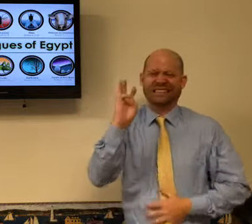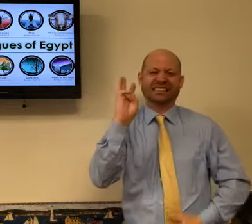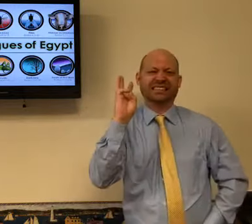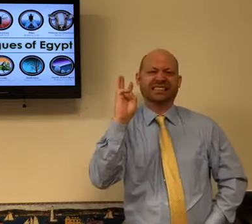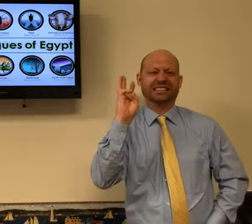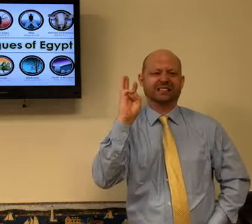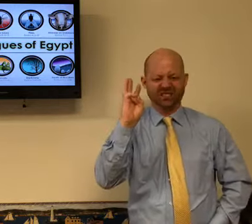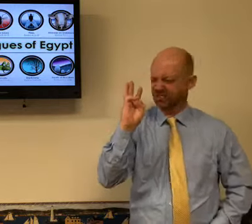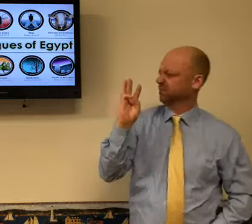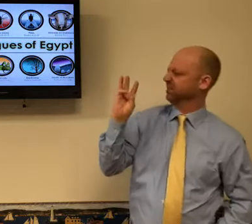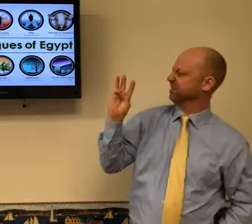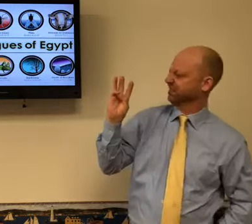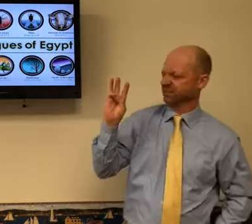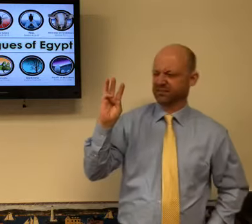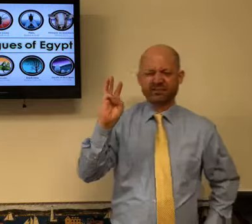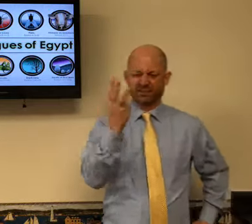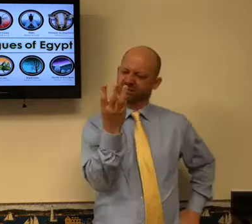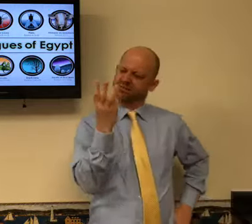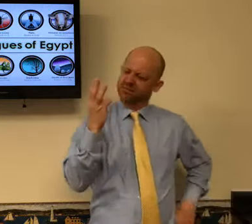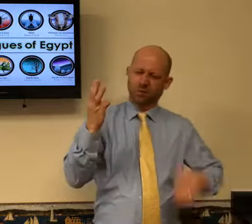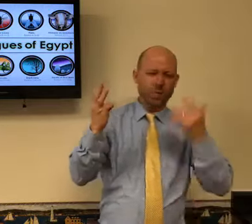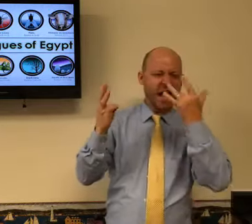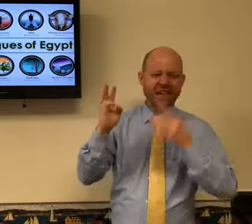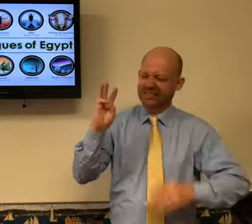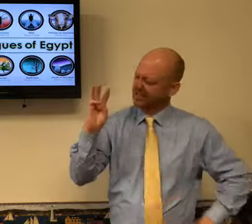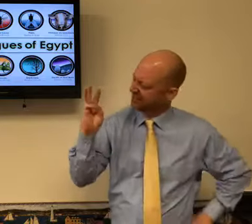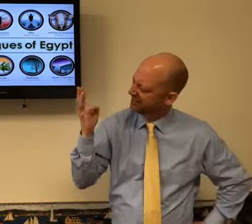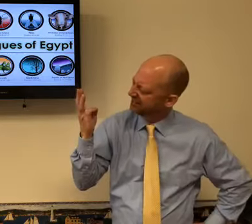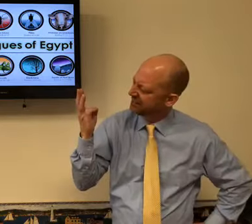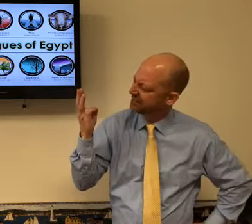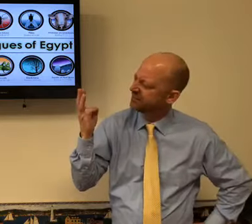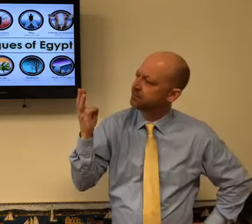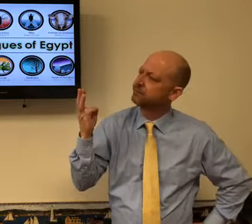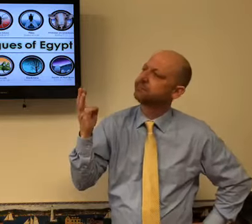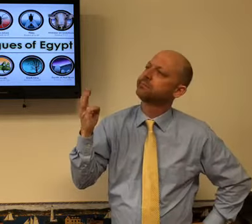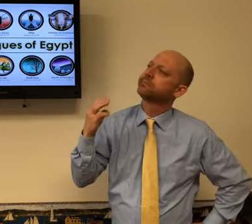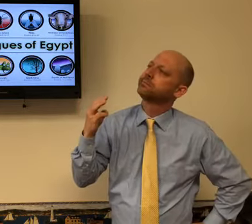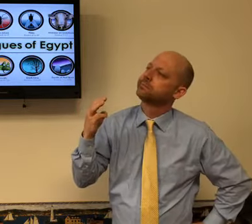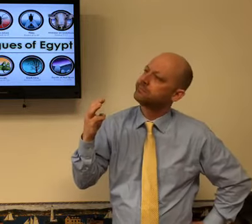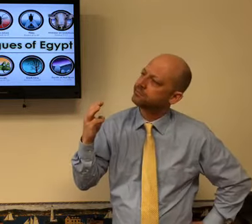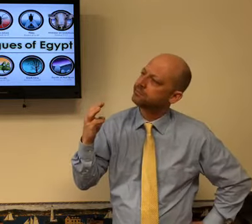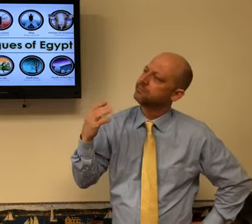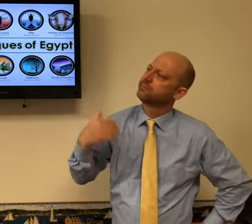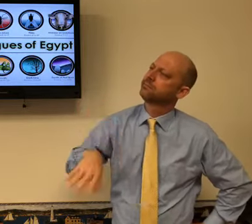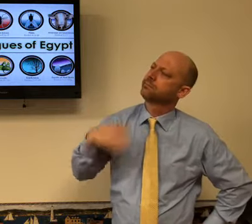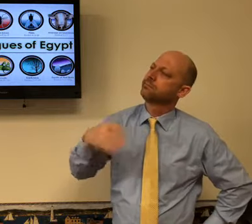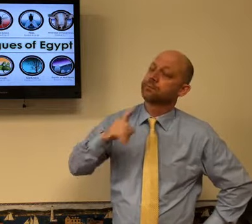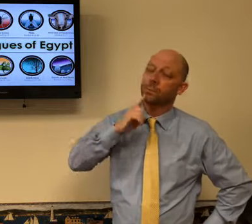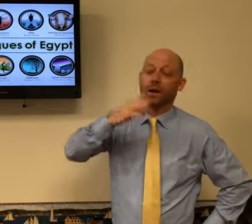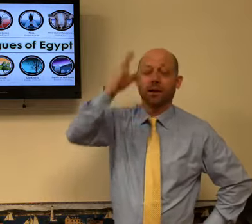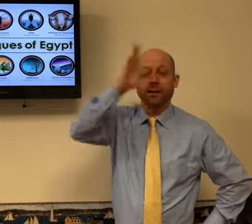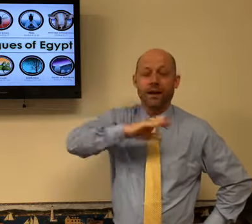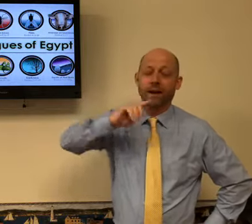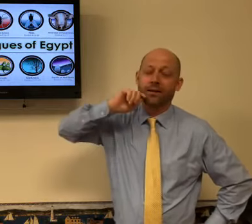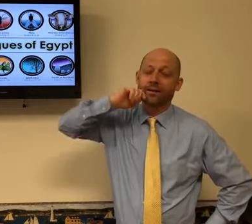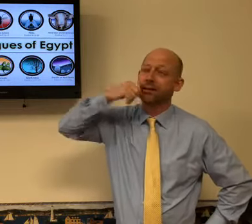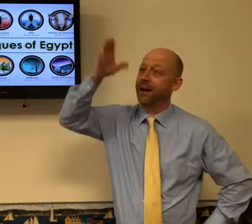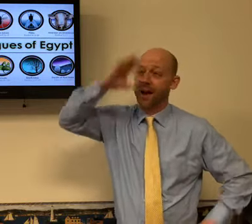how many feet? Six feet. Six feet. Why six feet? I got to thinking about it.